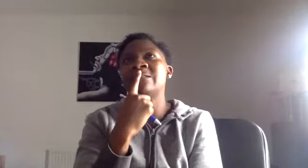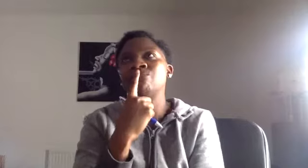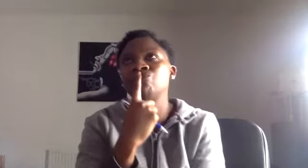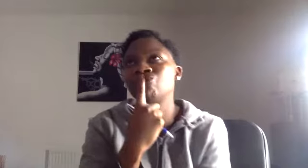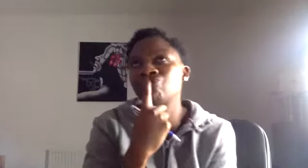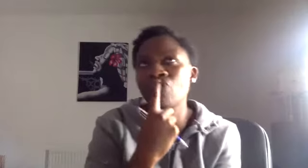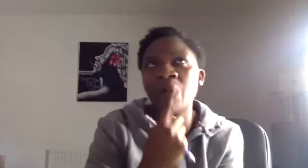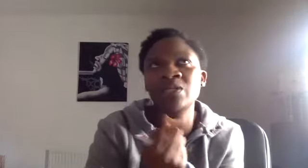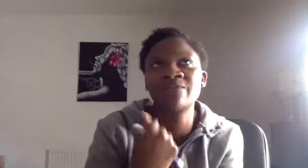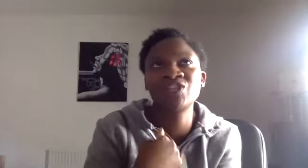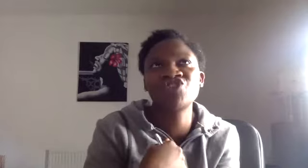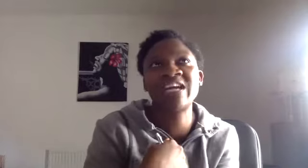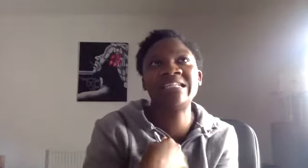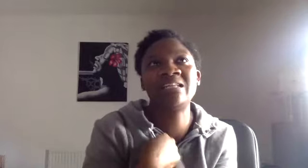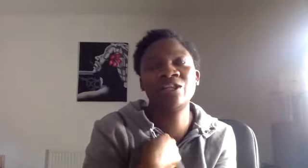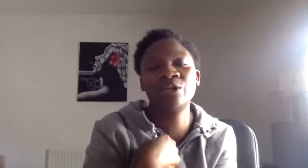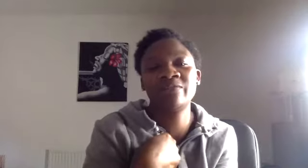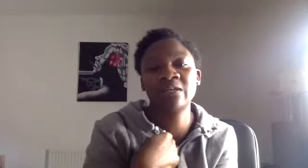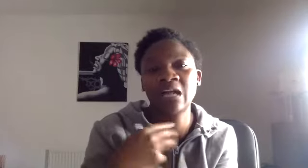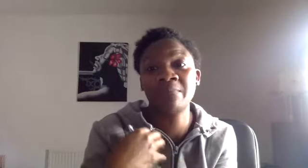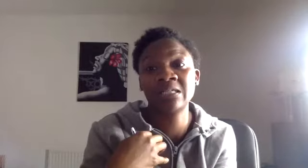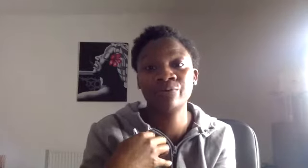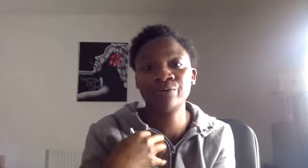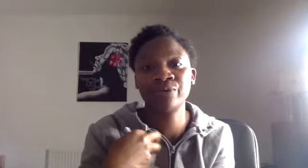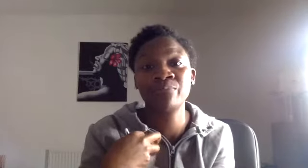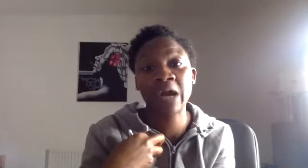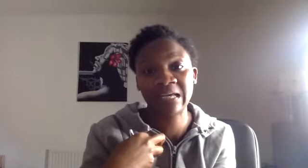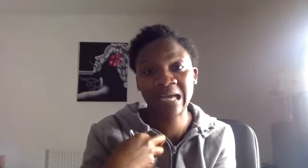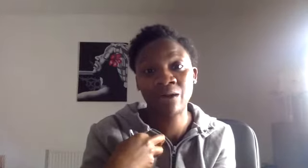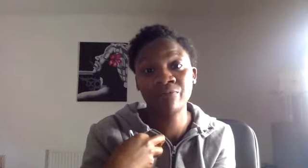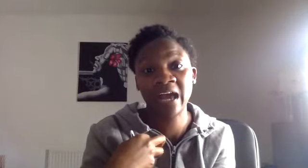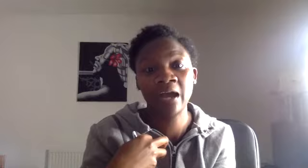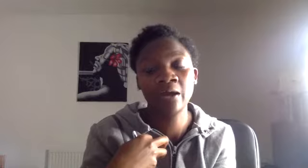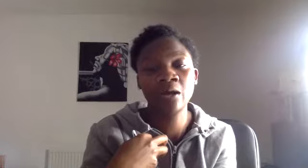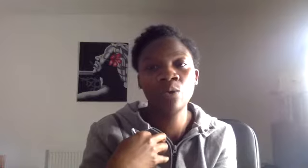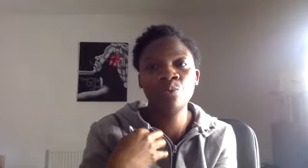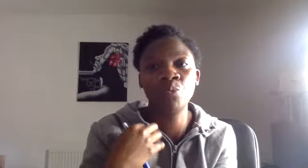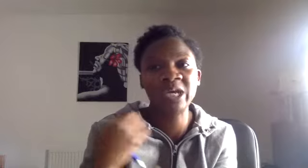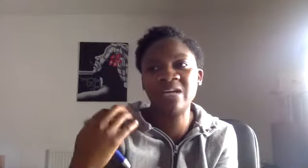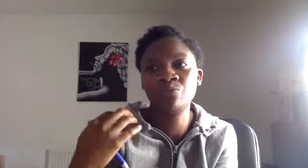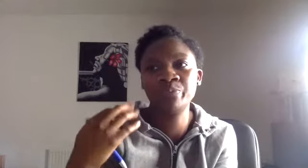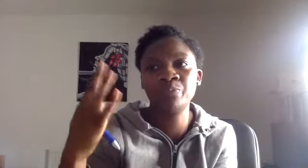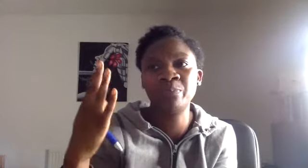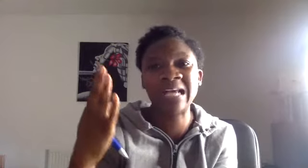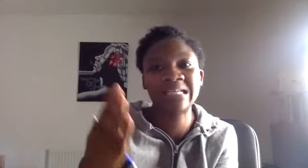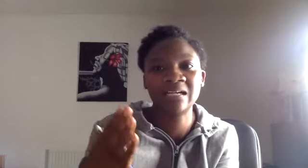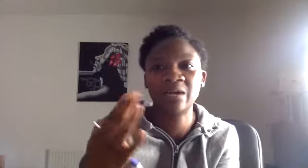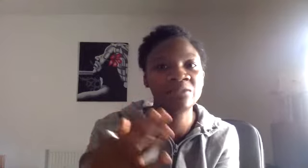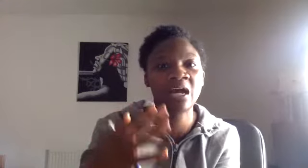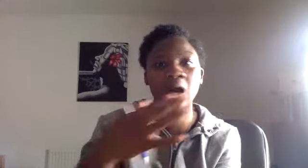And I was frustrated that those of us like myself who are in private health care, we basically, it was like I